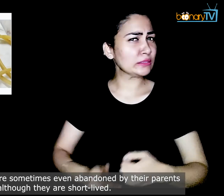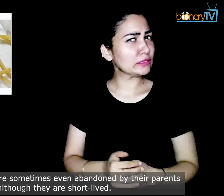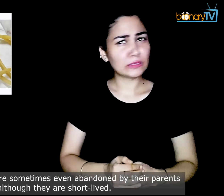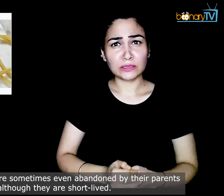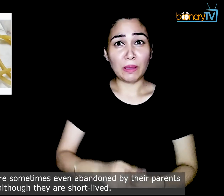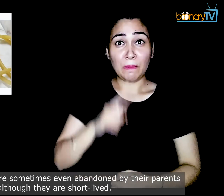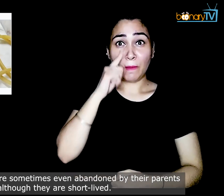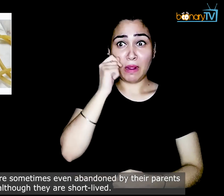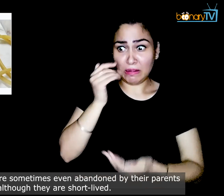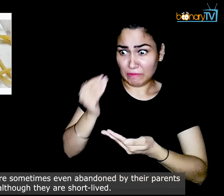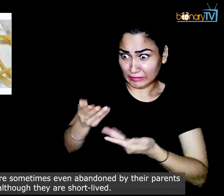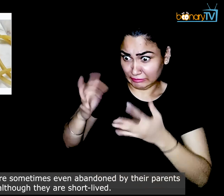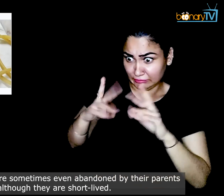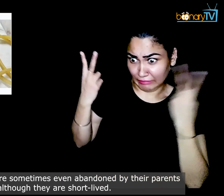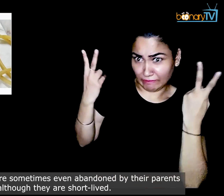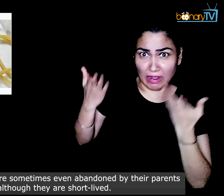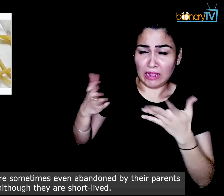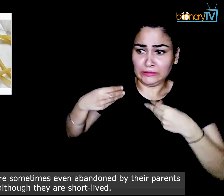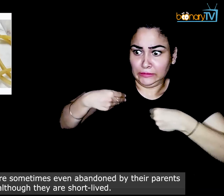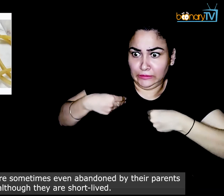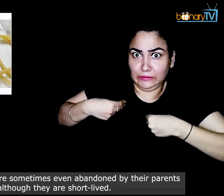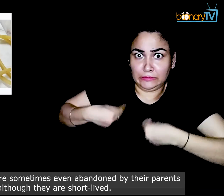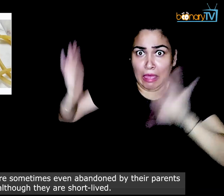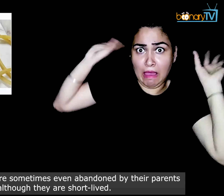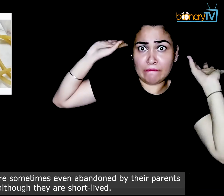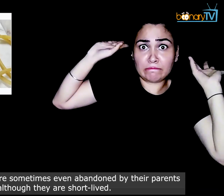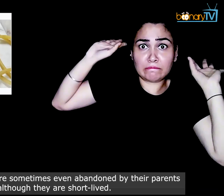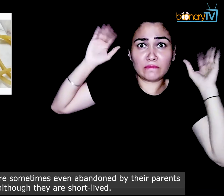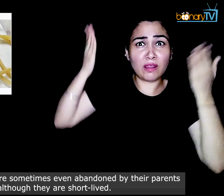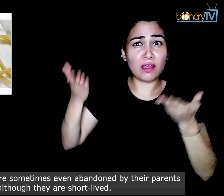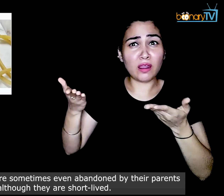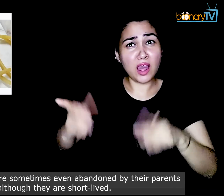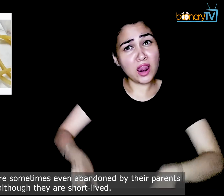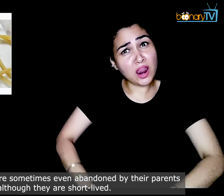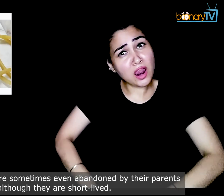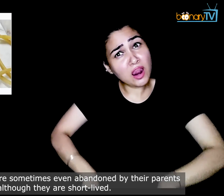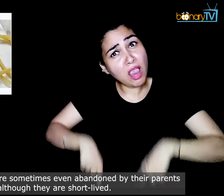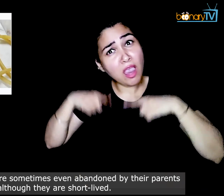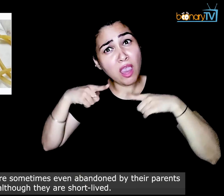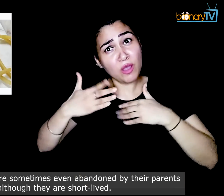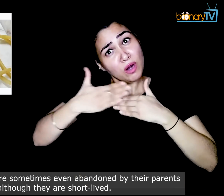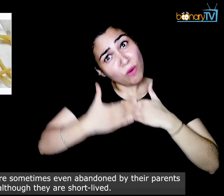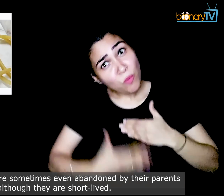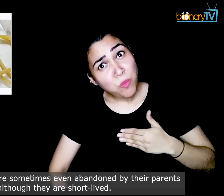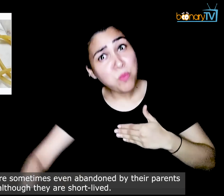even abandoned by their parents although they are short-lived.